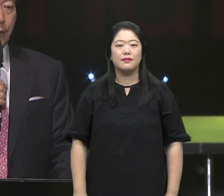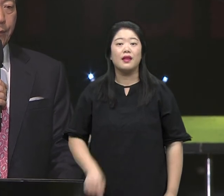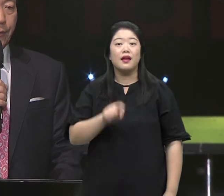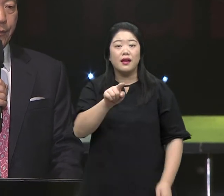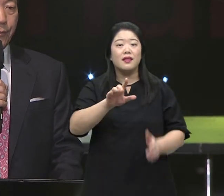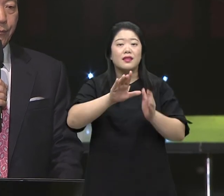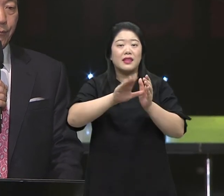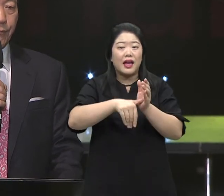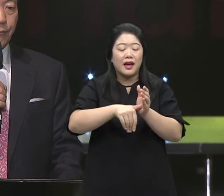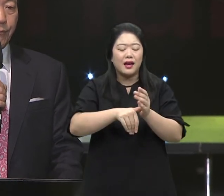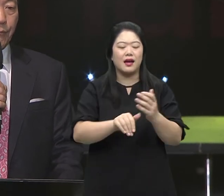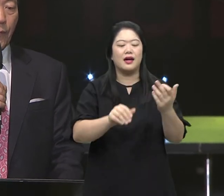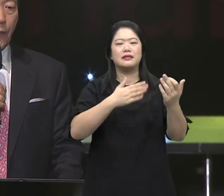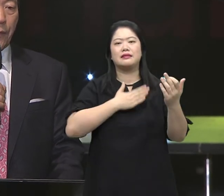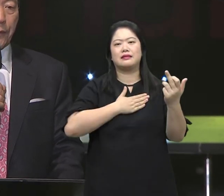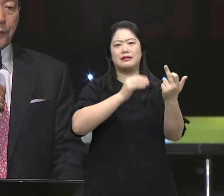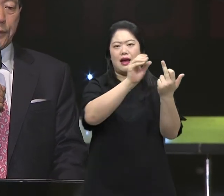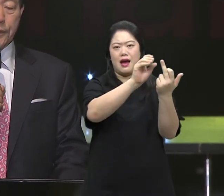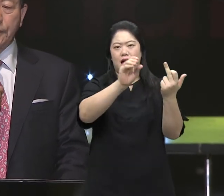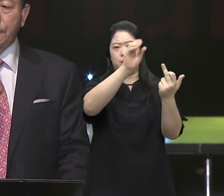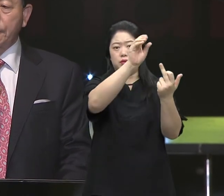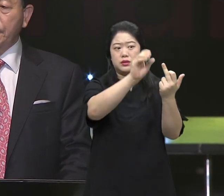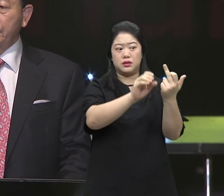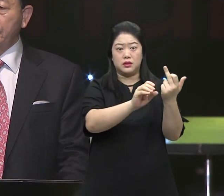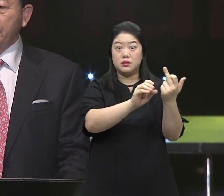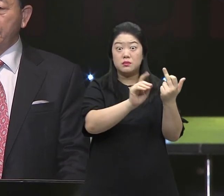I entered into Calvary, which was scheduled prayer.